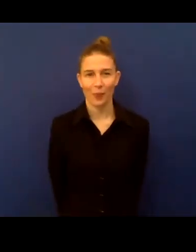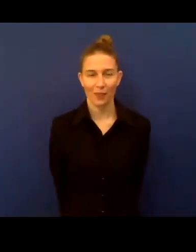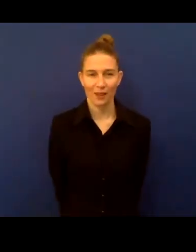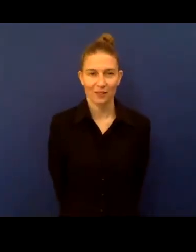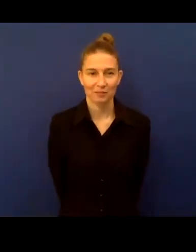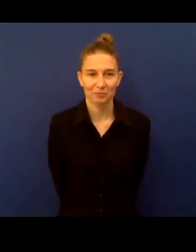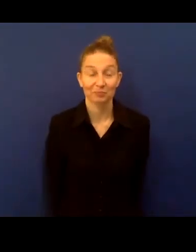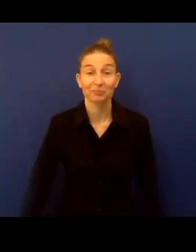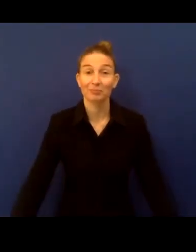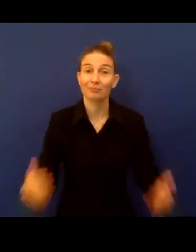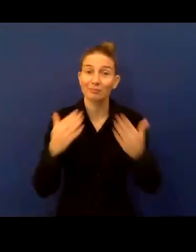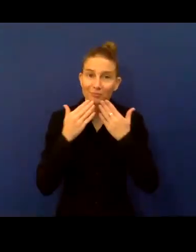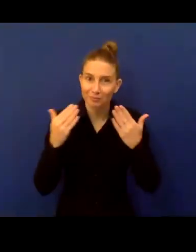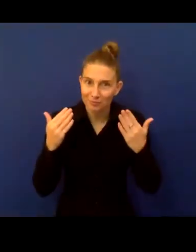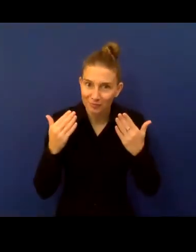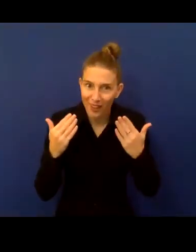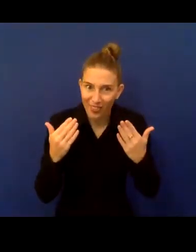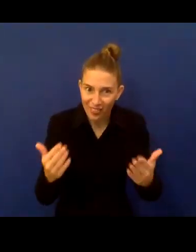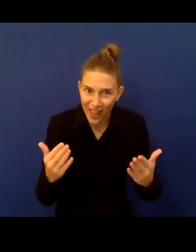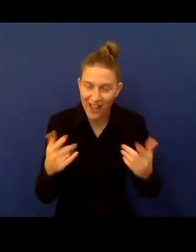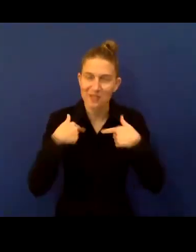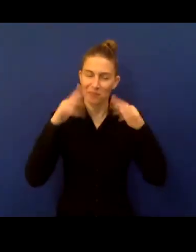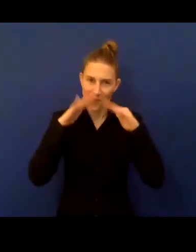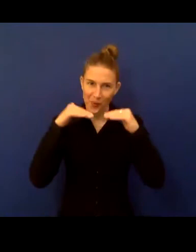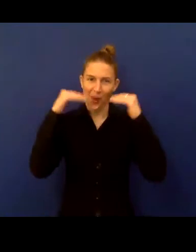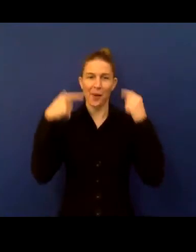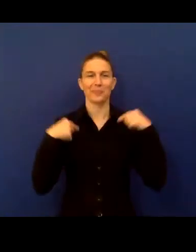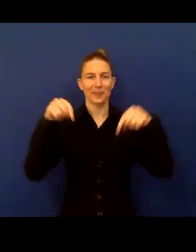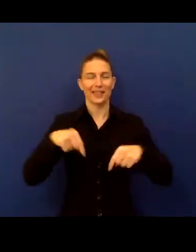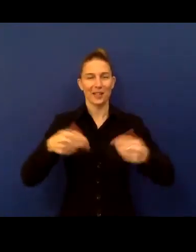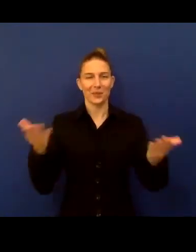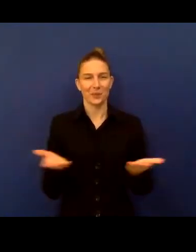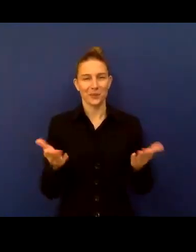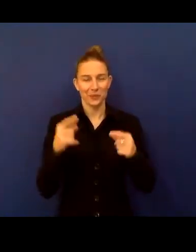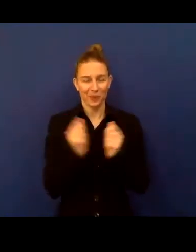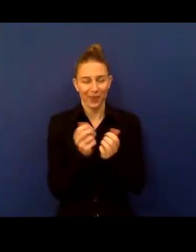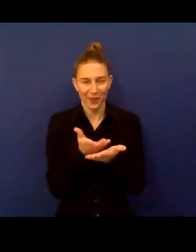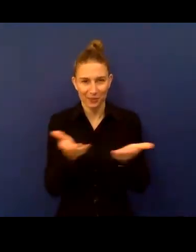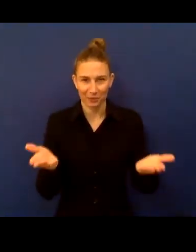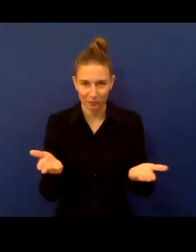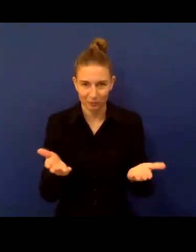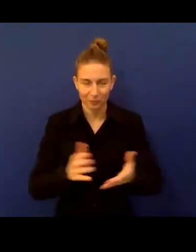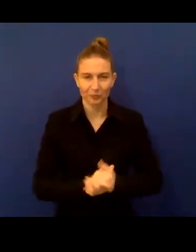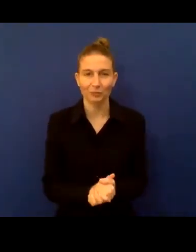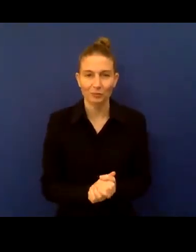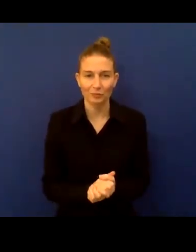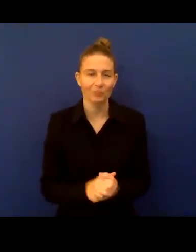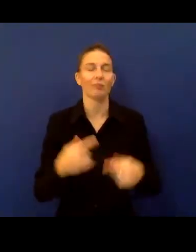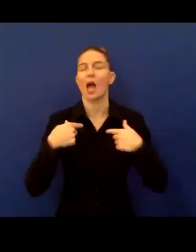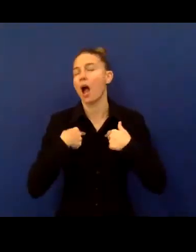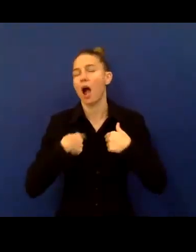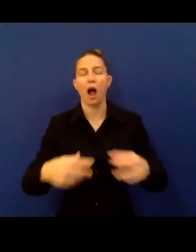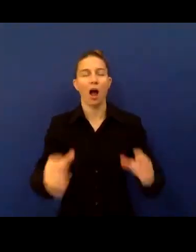Thank you so much. And it's a great pleasure to be here with you. I love data. I love